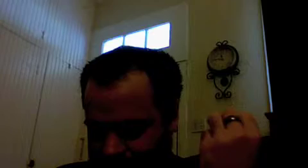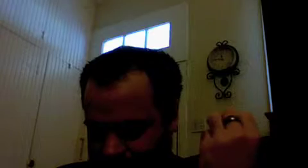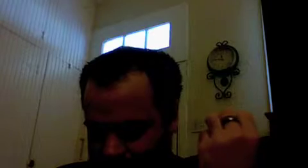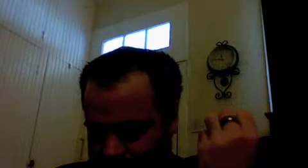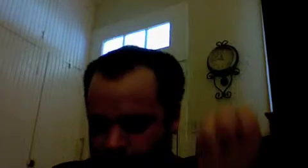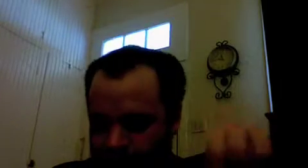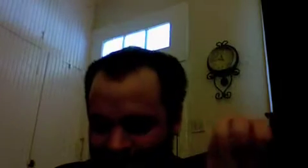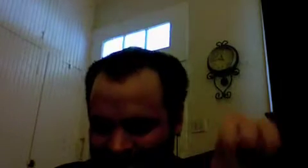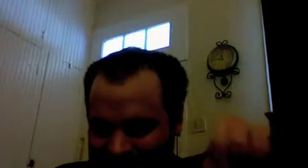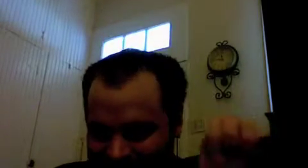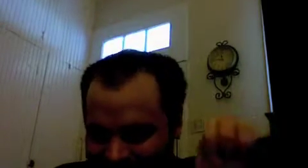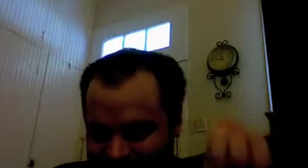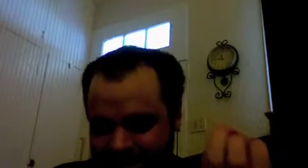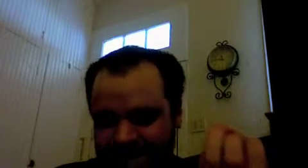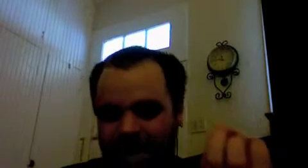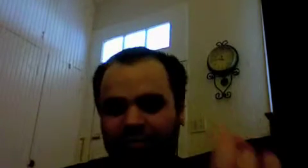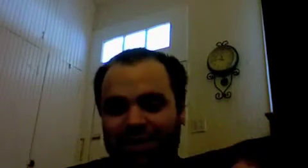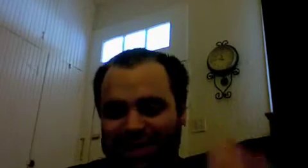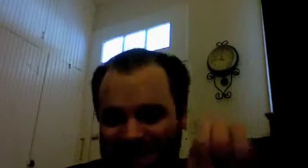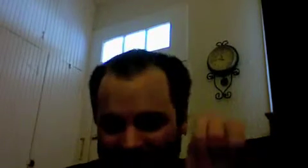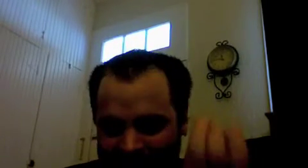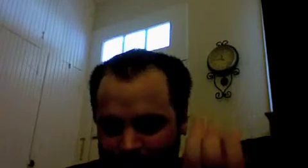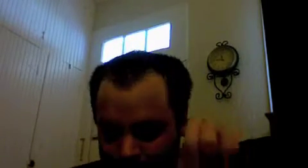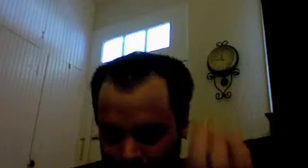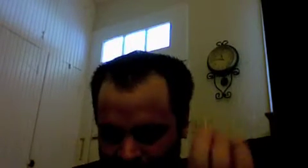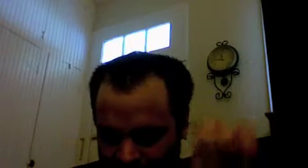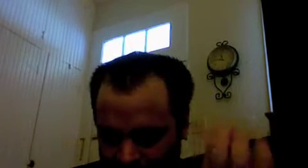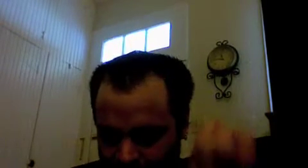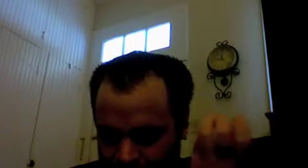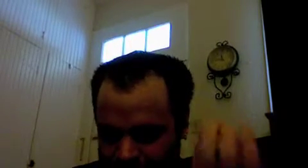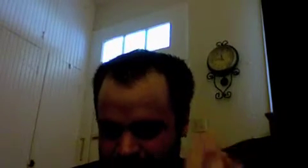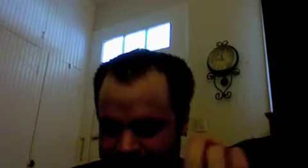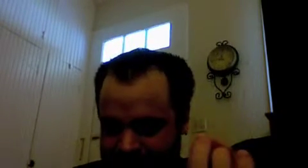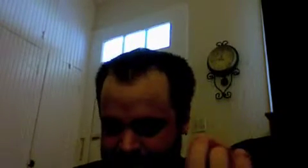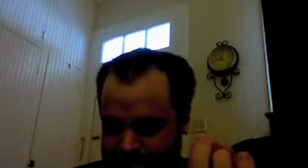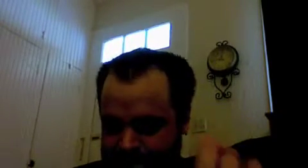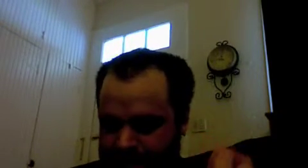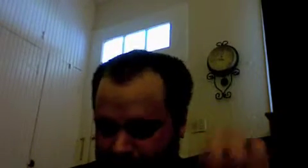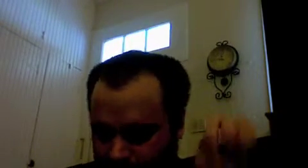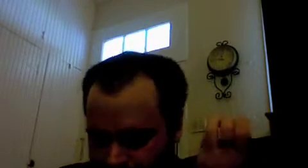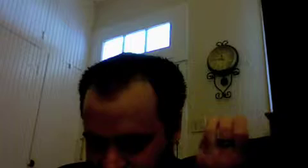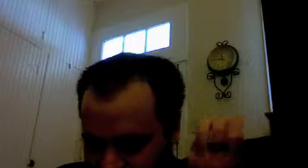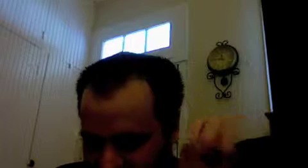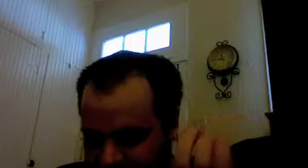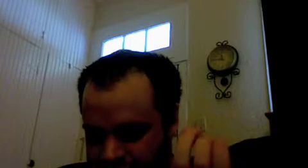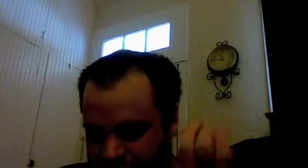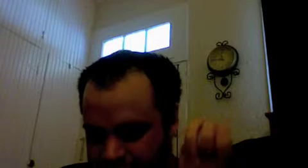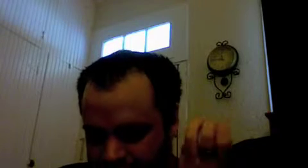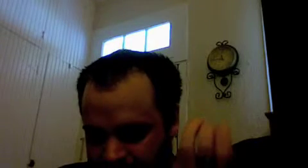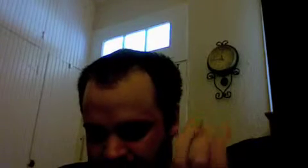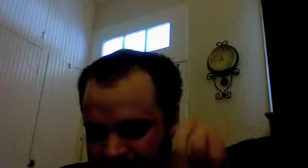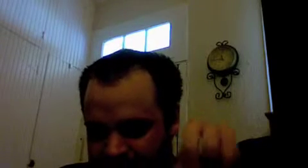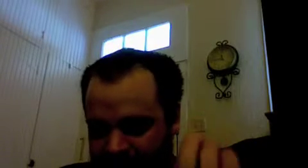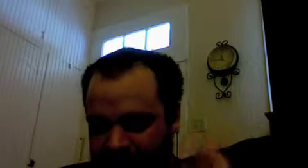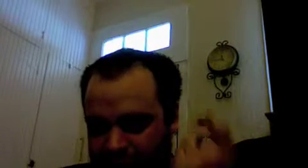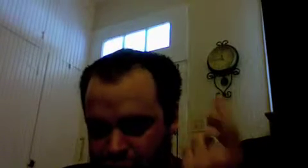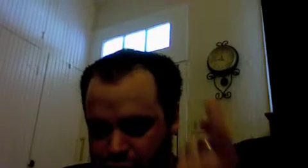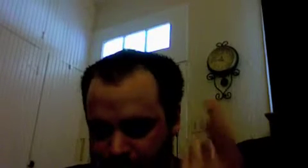but this in itself is abstract universality in which the nature of the divine life to be